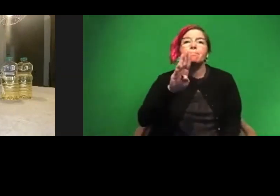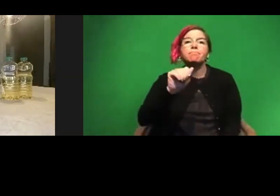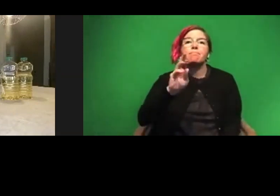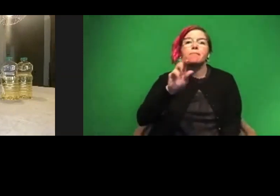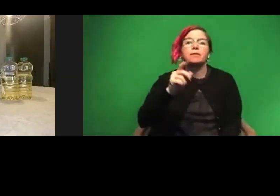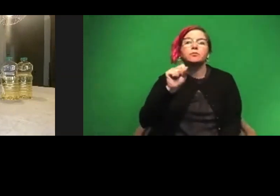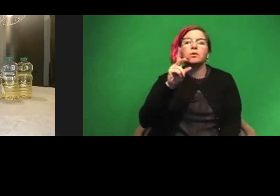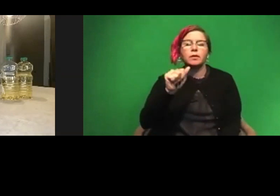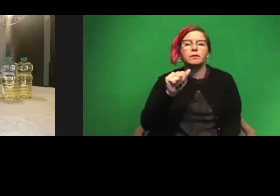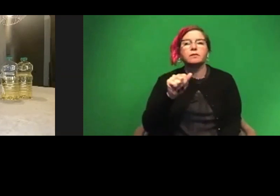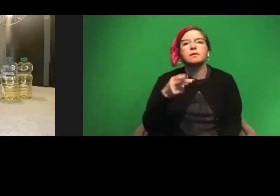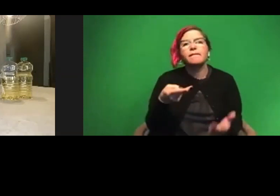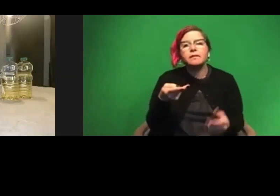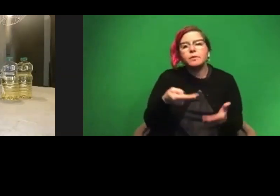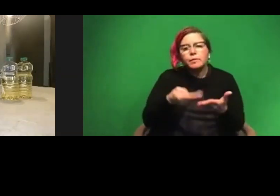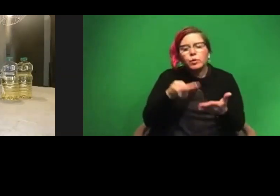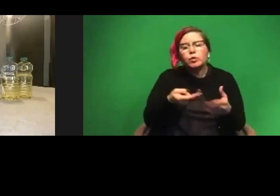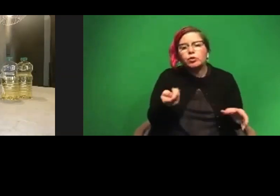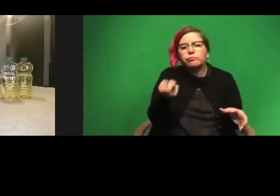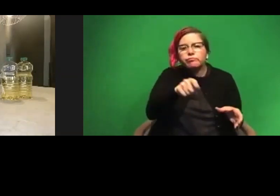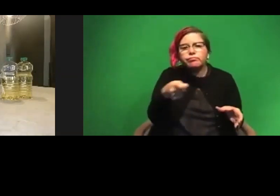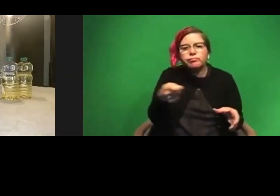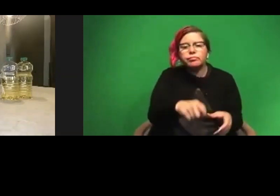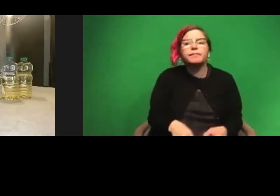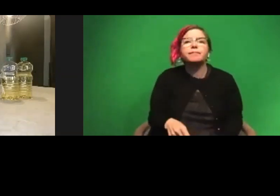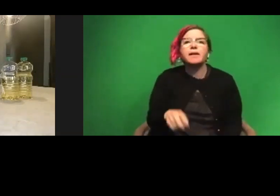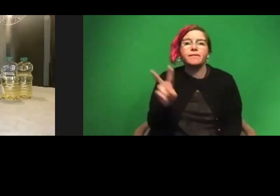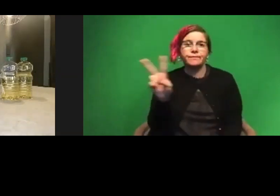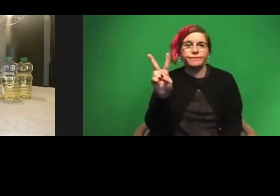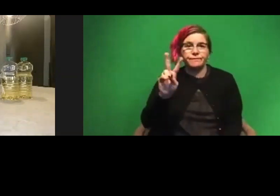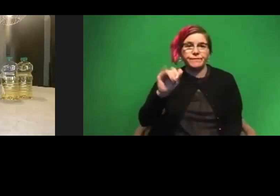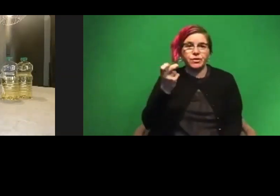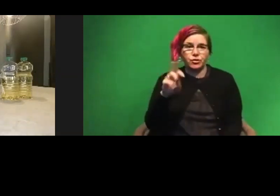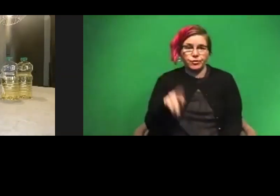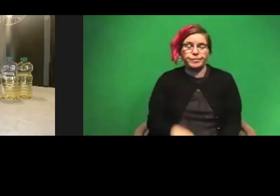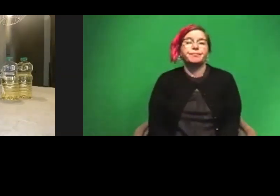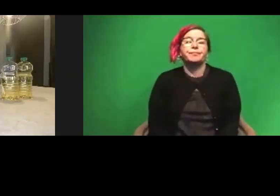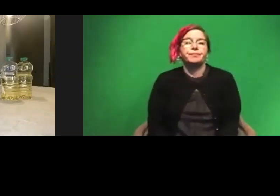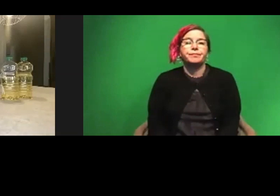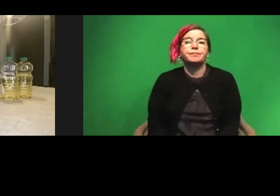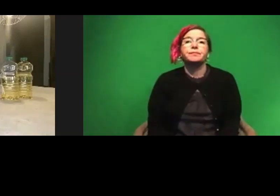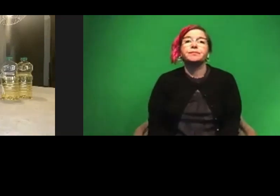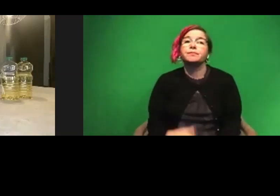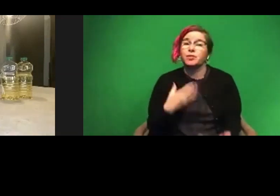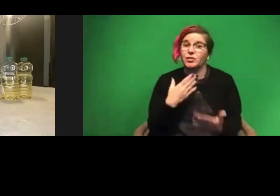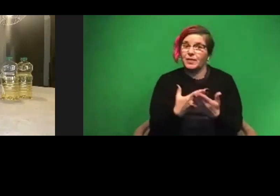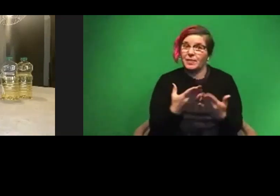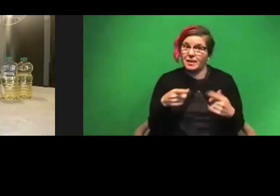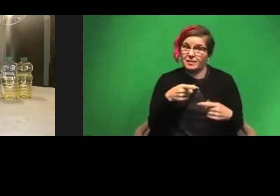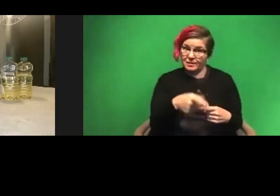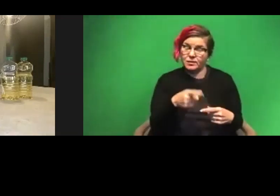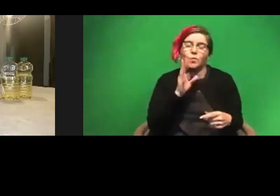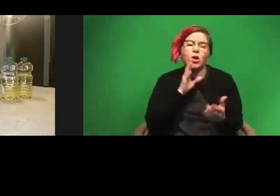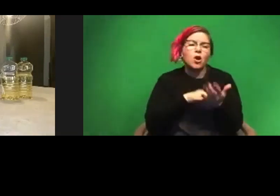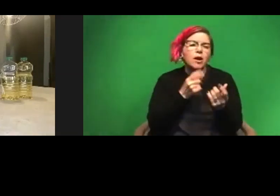spoon, course, to dish out the baking soda, and then vinegar. And the good thing about this experiment is you'll learn a little